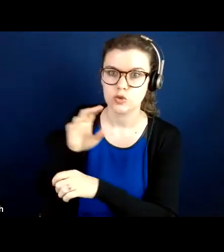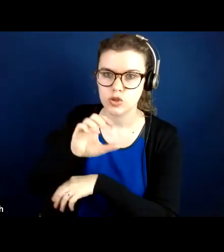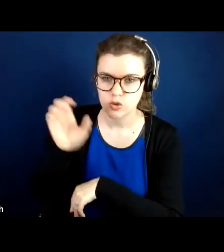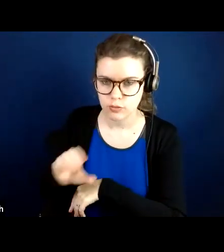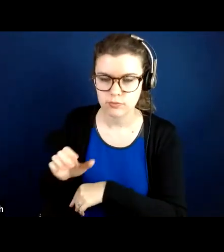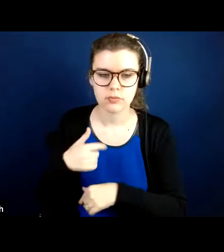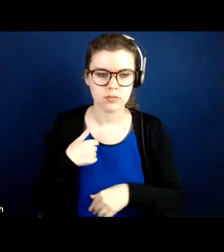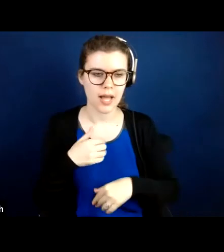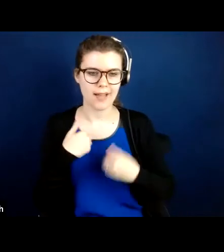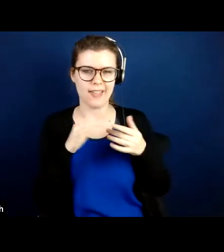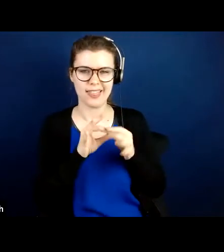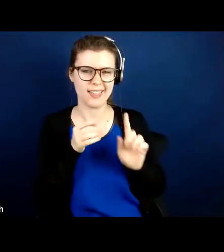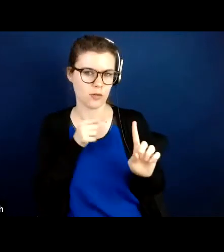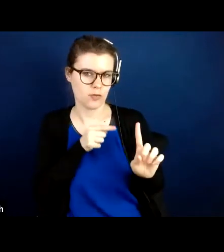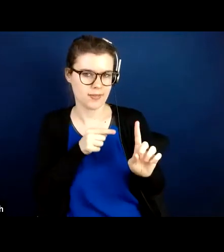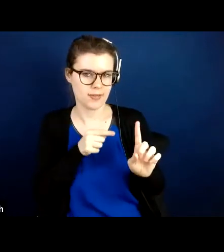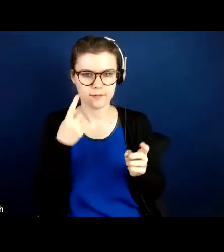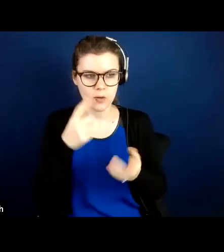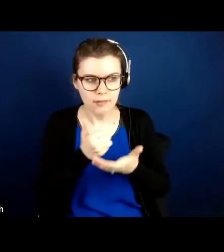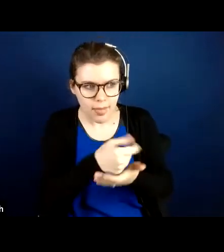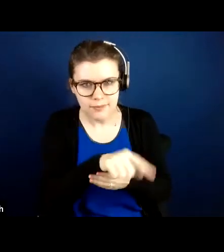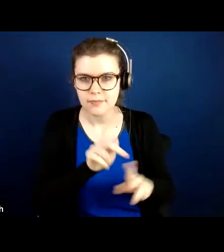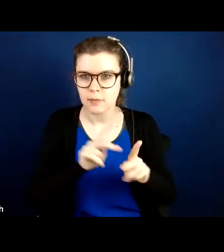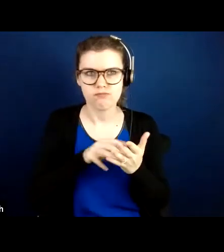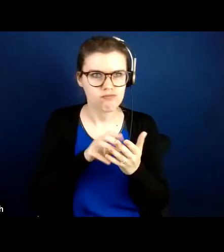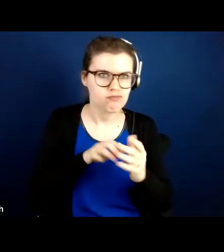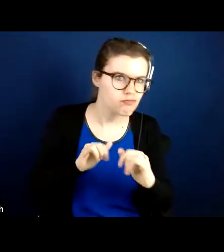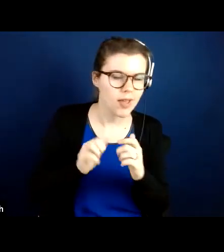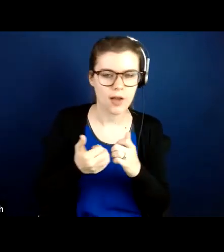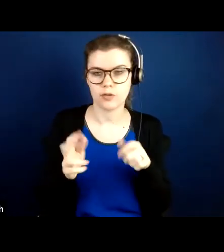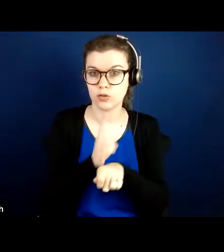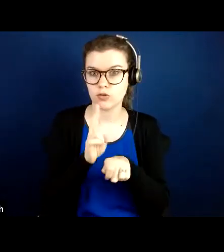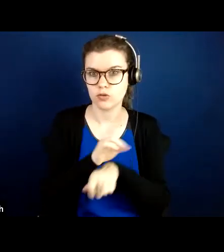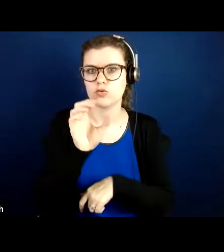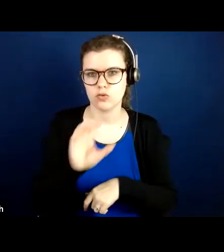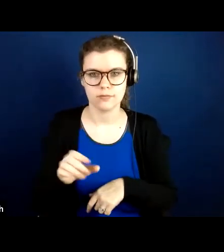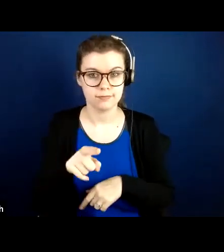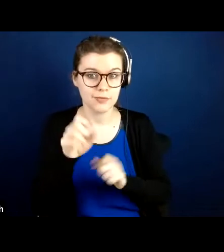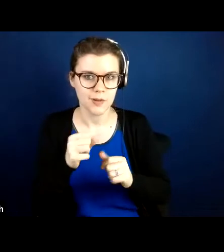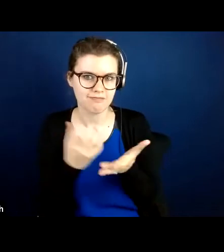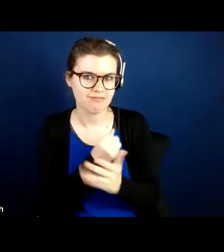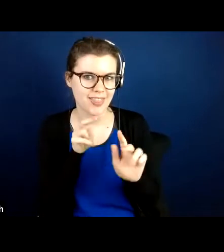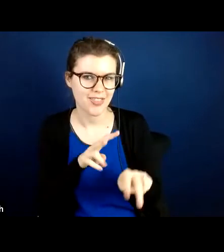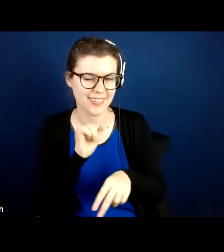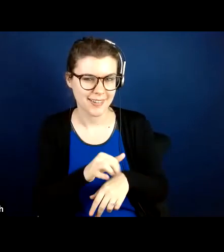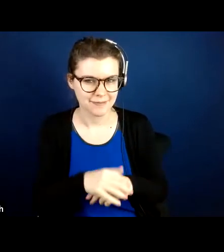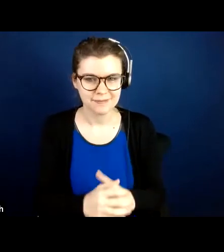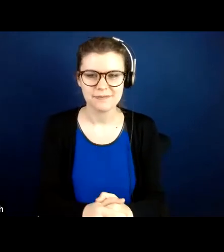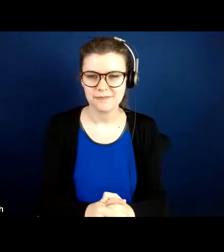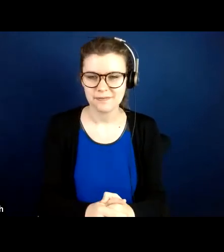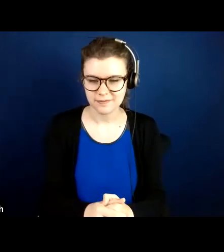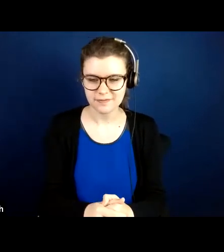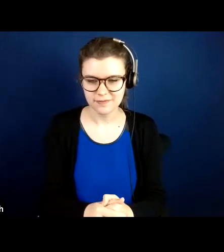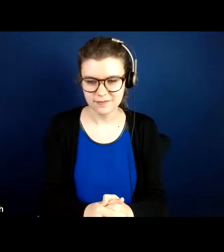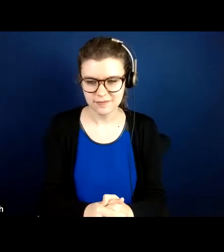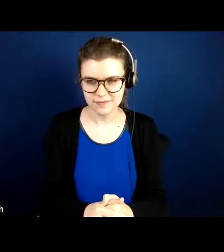directly to those online resources here. So you can check those out as well. One of the other questions that we